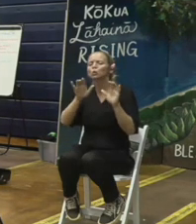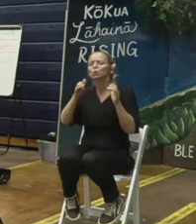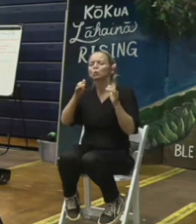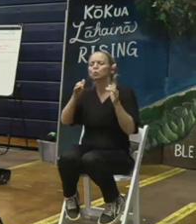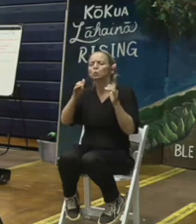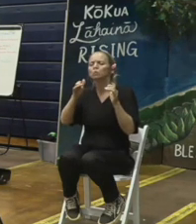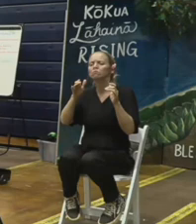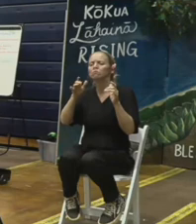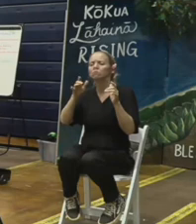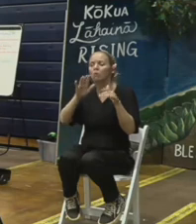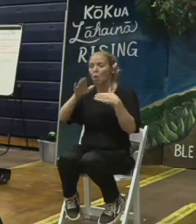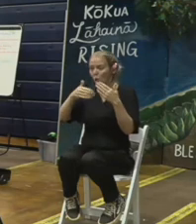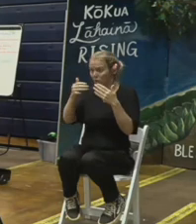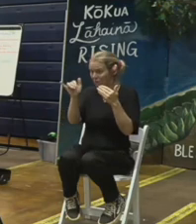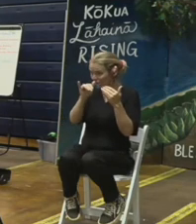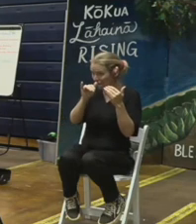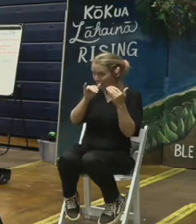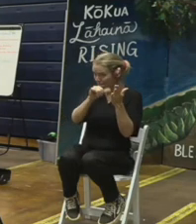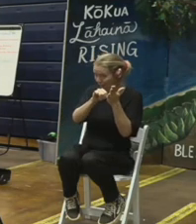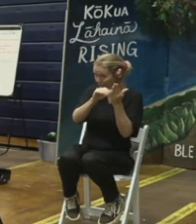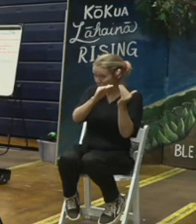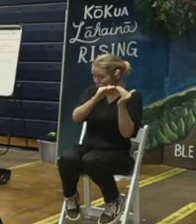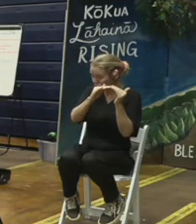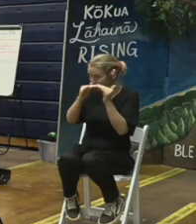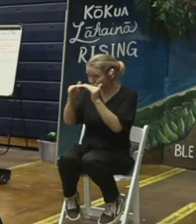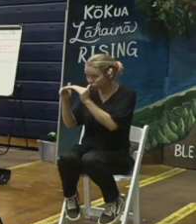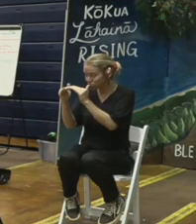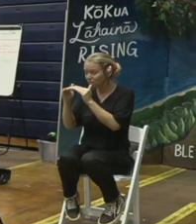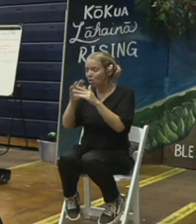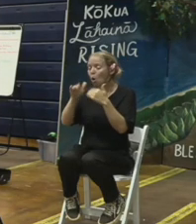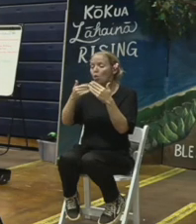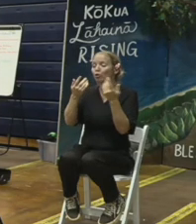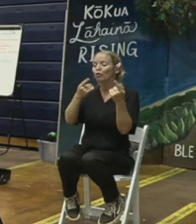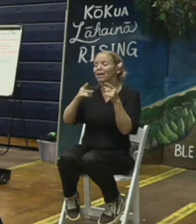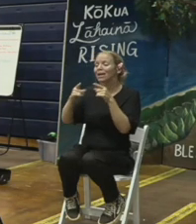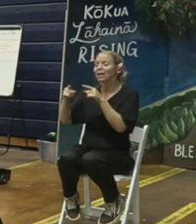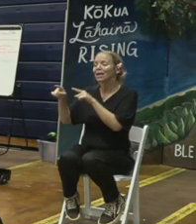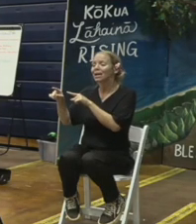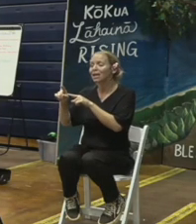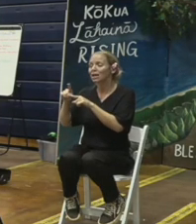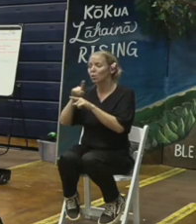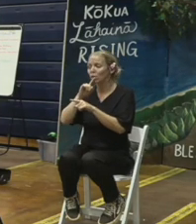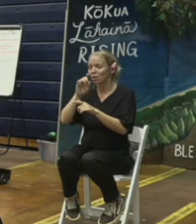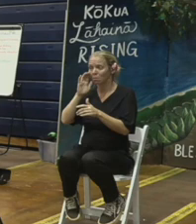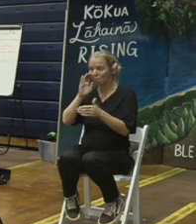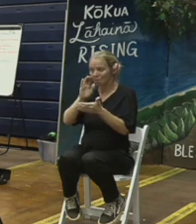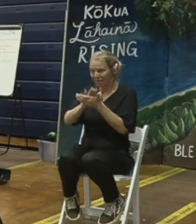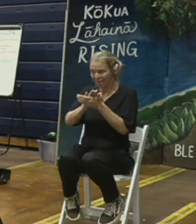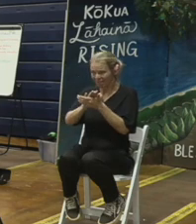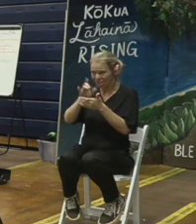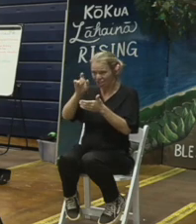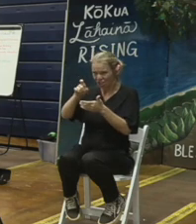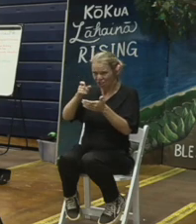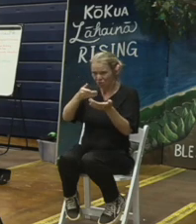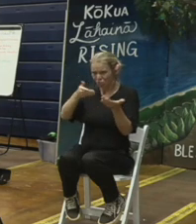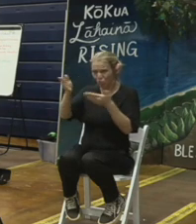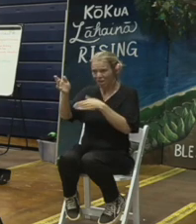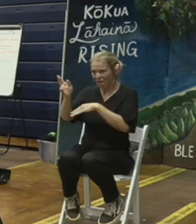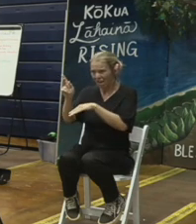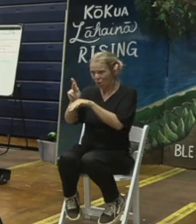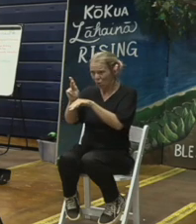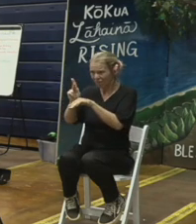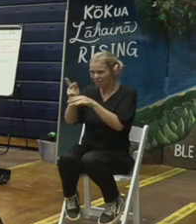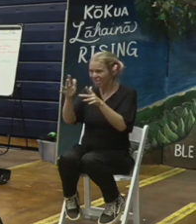is everybody on the same page does everybody agree do we really believe we should take this to Kaho'olawe that has been